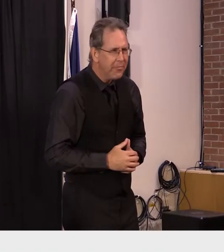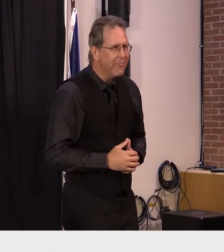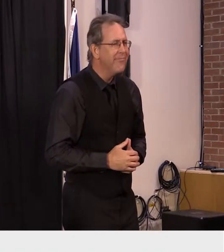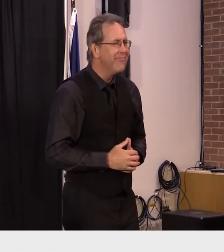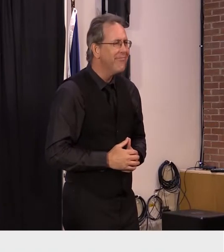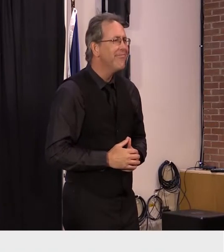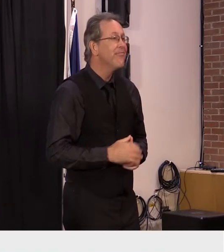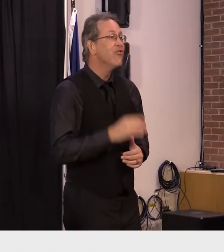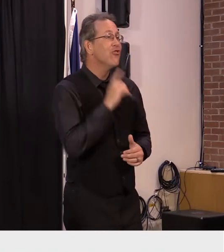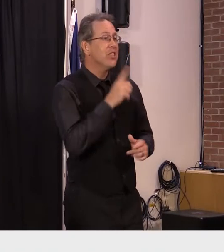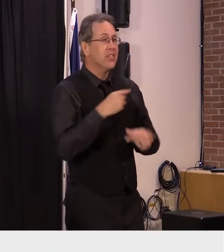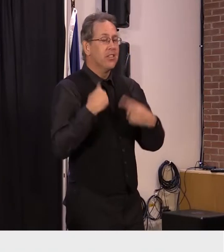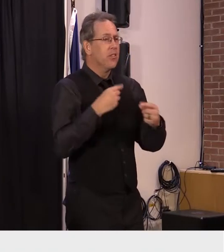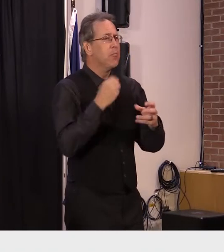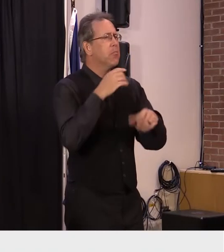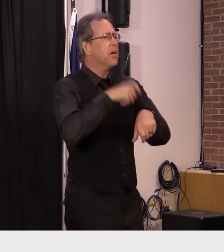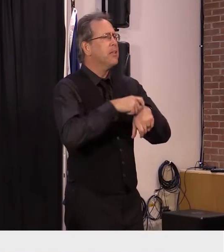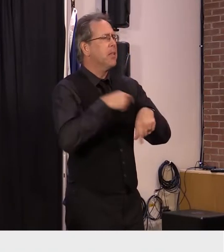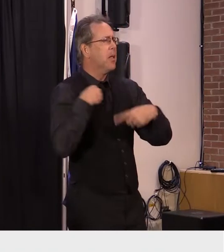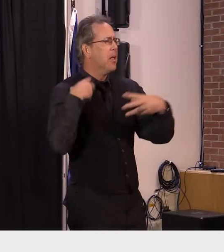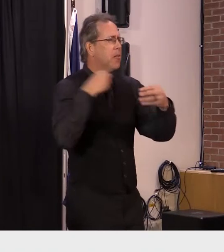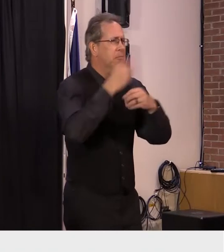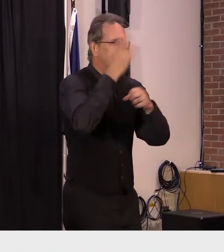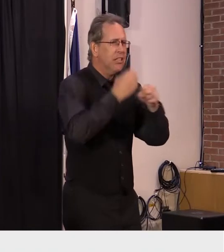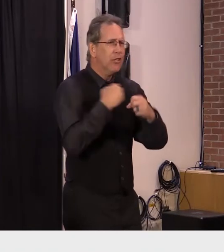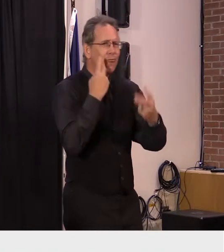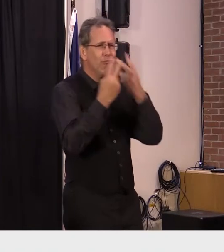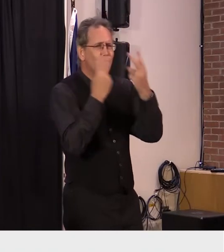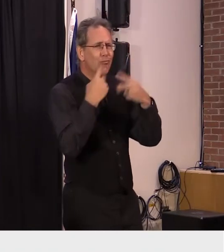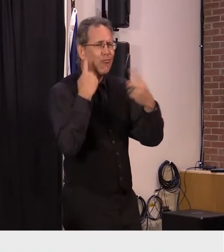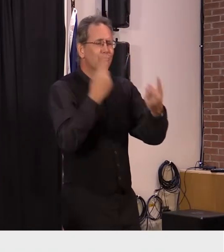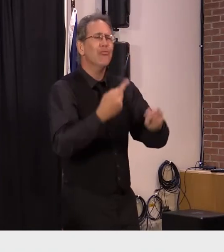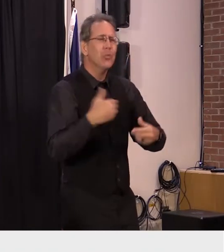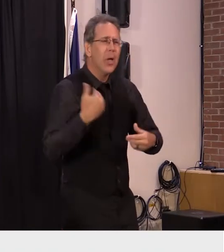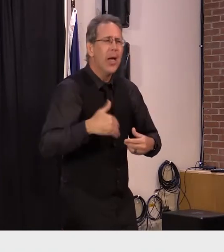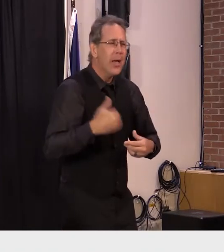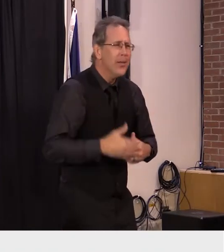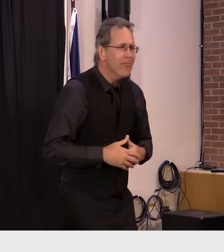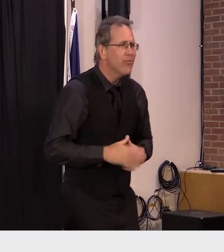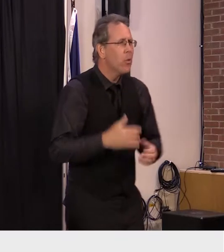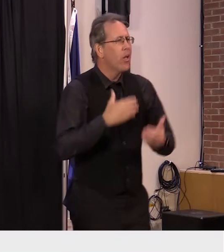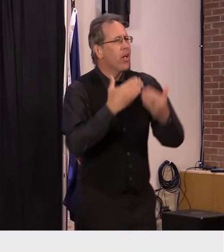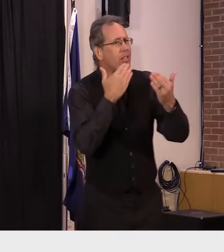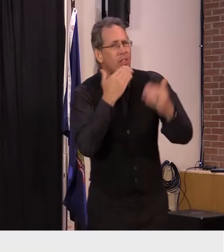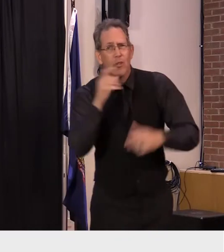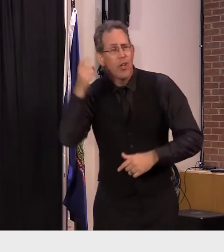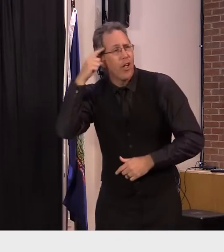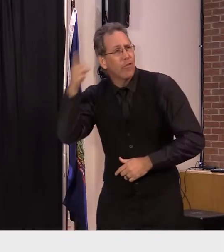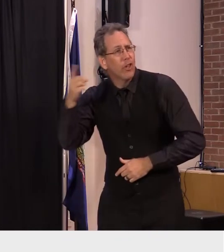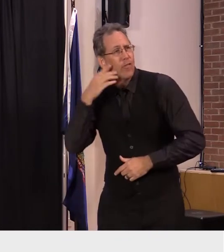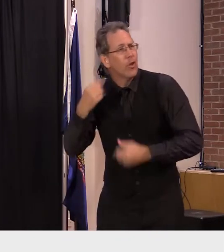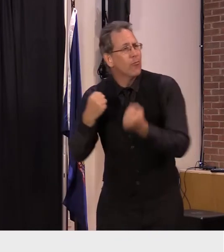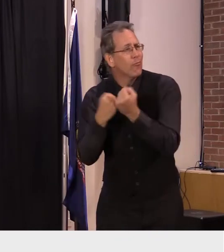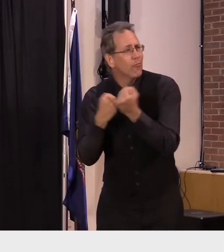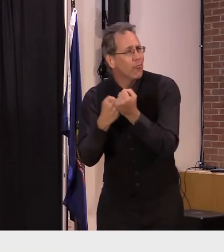an amazing privilege um and uh just thanks to everyone and again governor thank you for uh for the